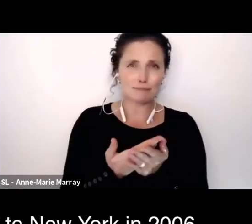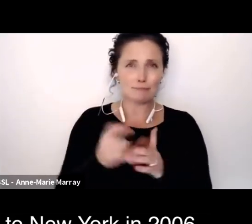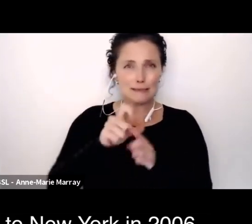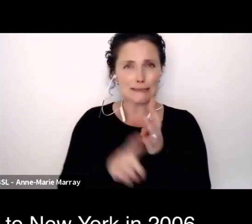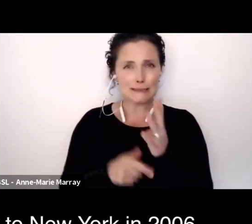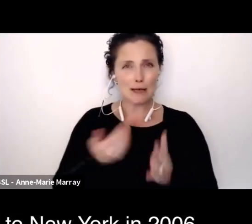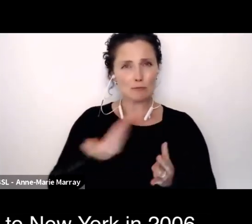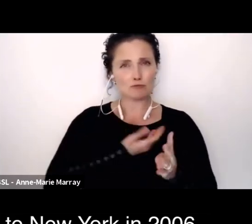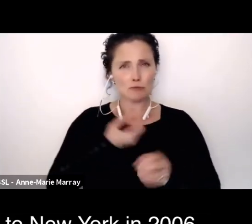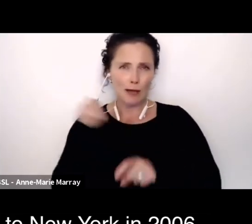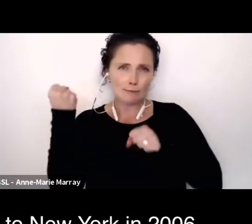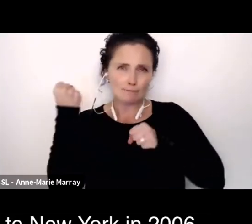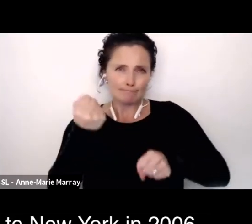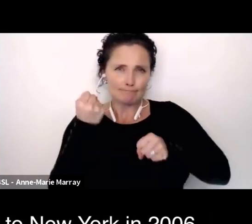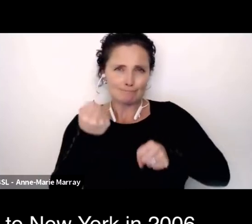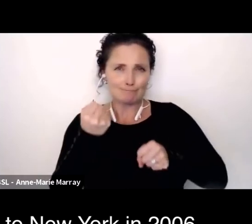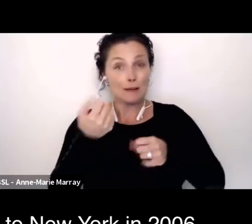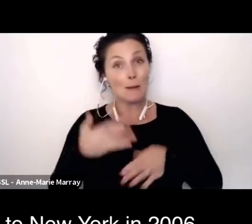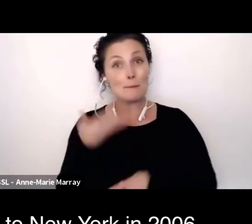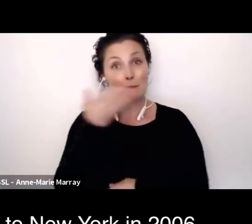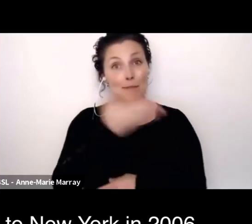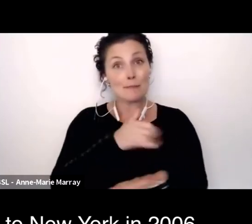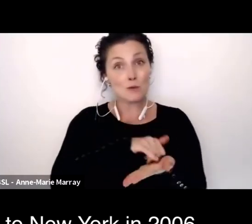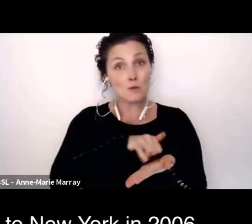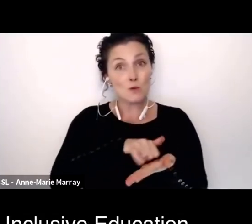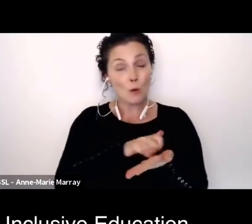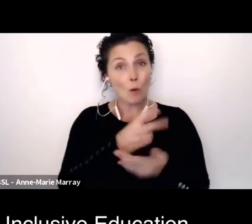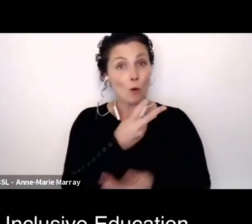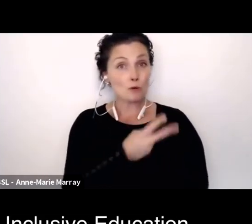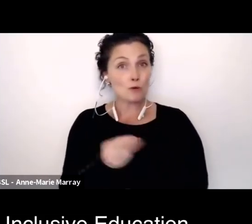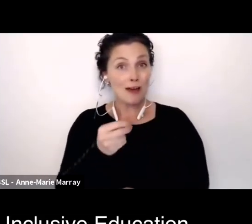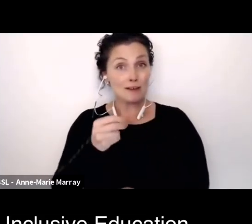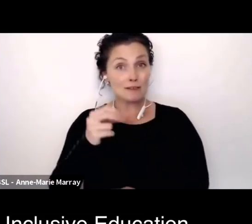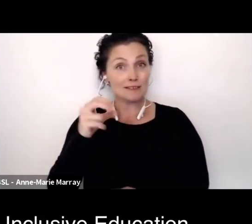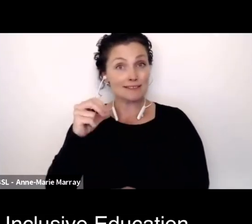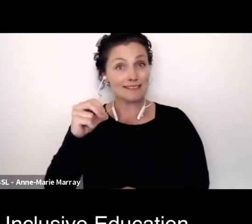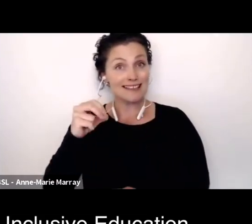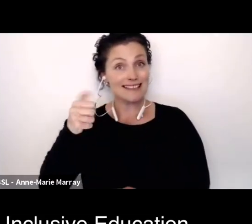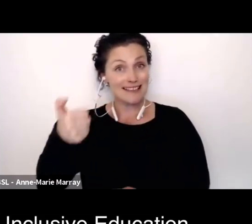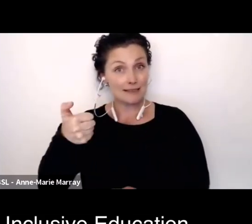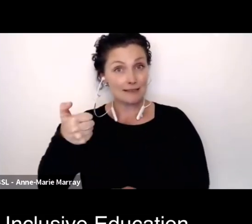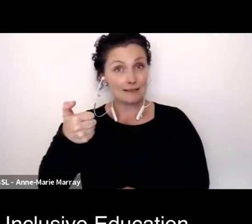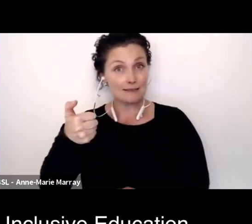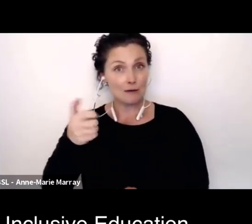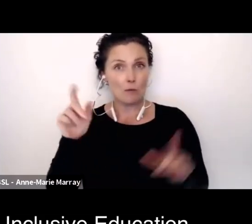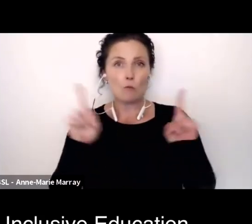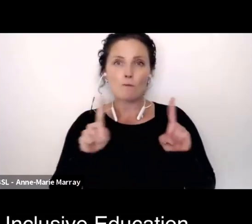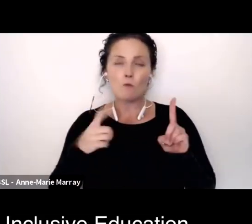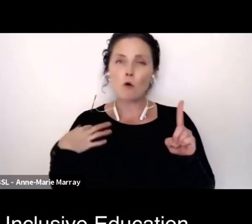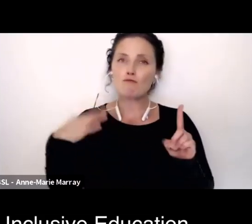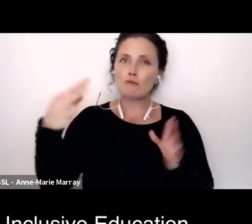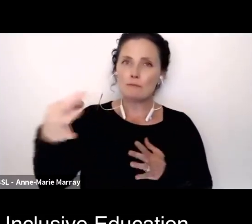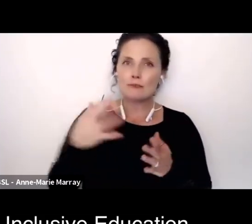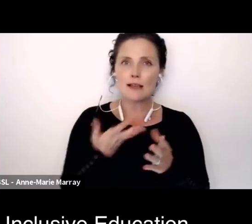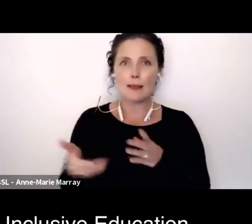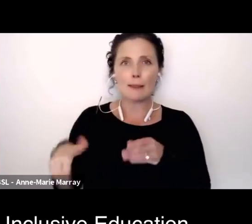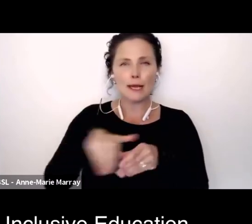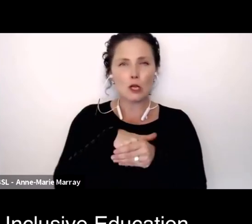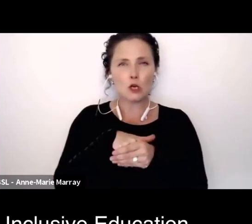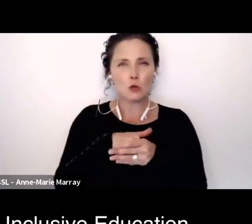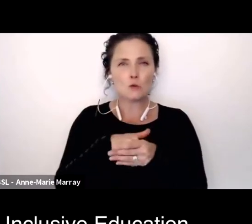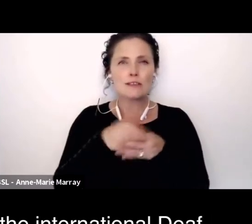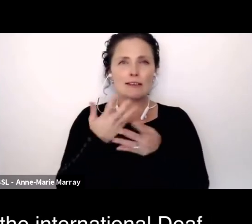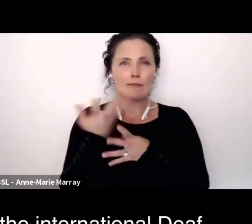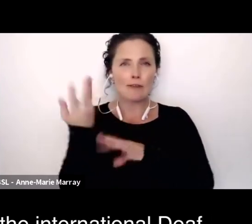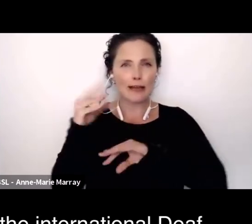She went to New York in 2006 as a representative of the inclusive education